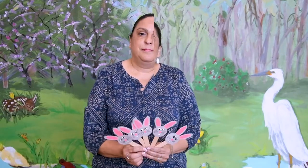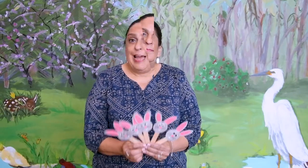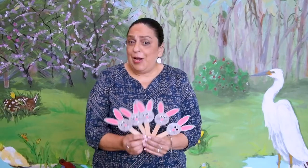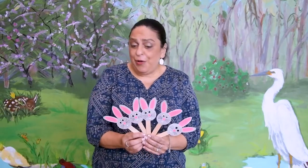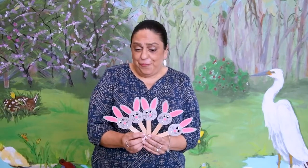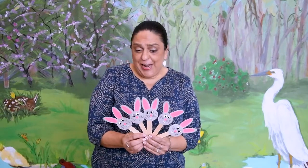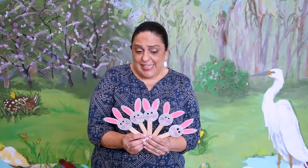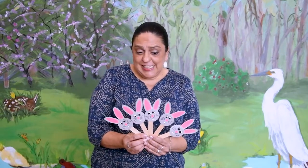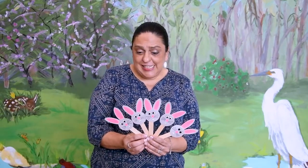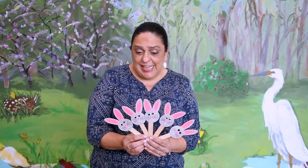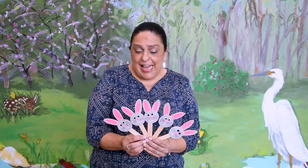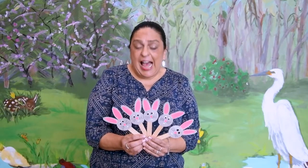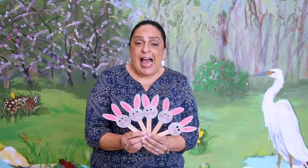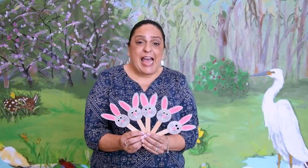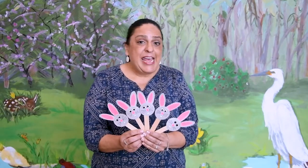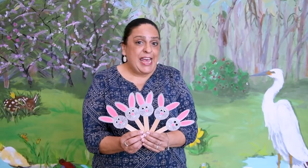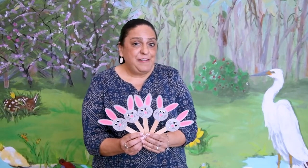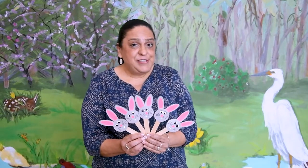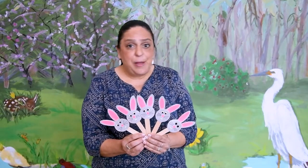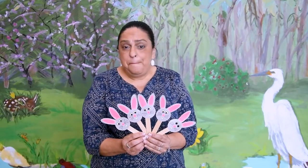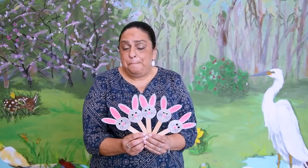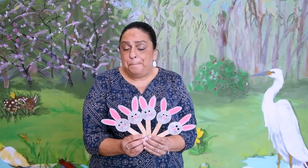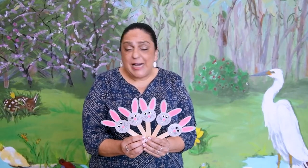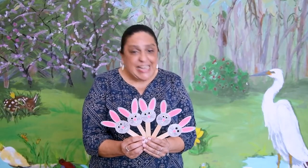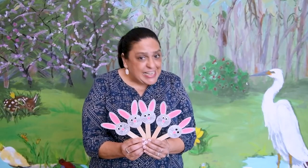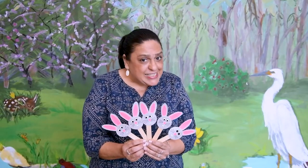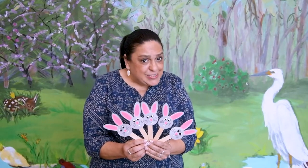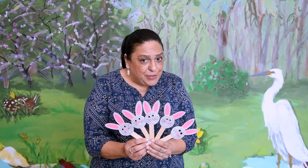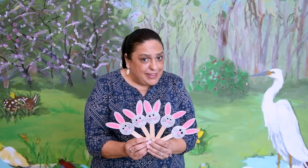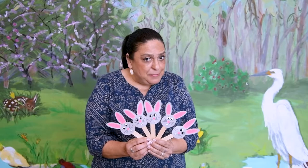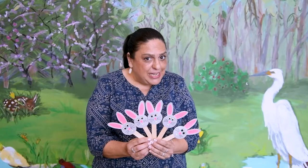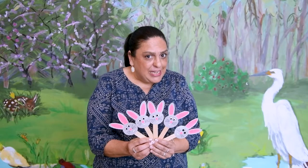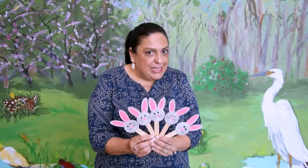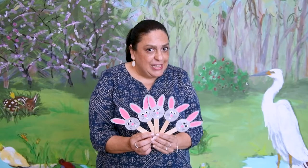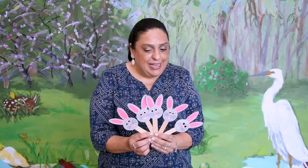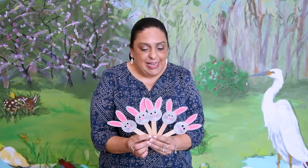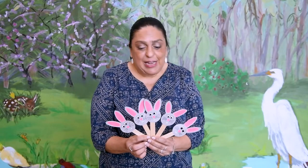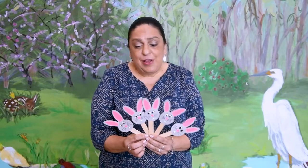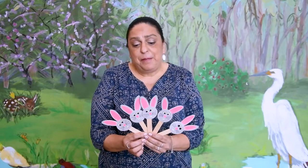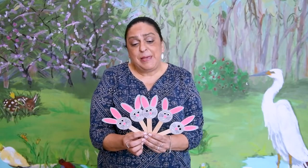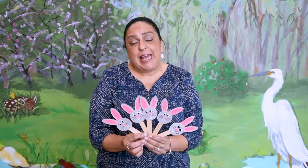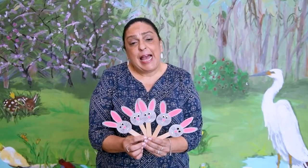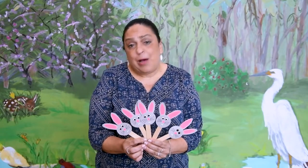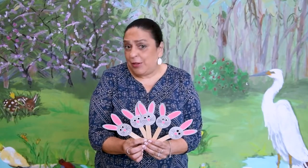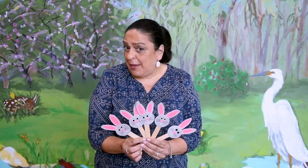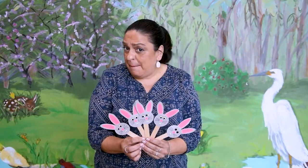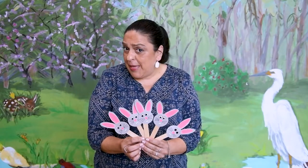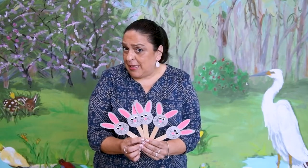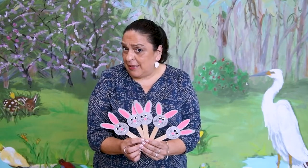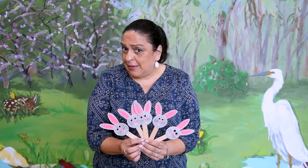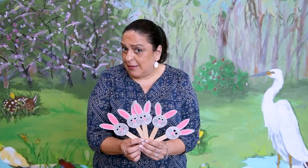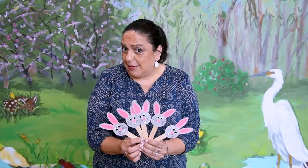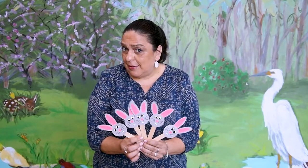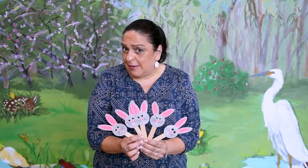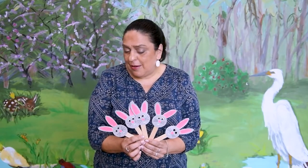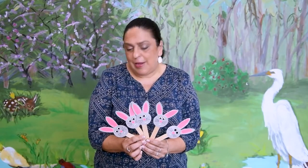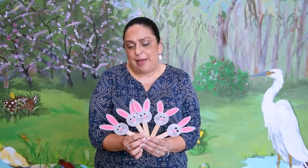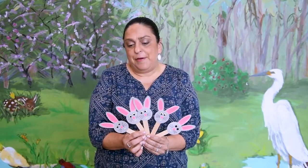Look, friends, I have some buddies with me. Can you help me count them? Okay, ready?